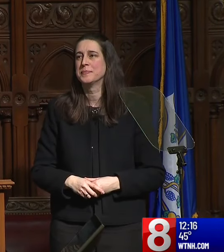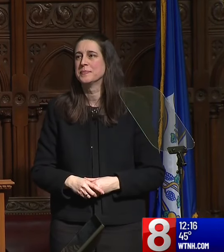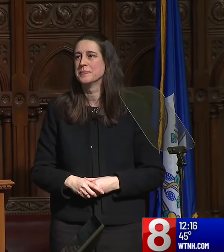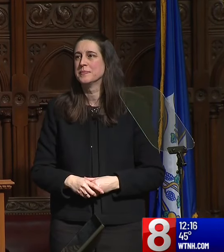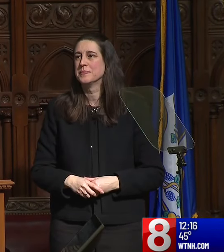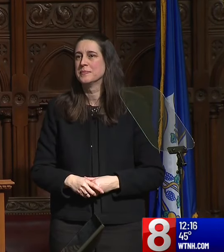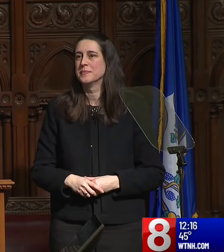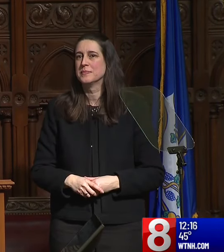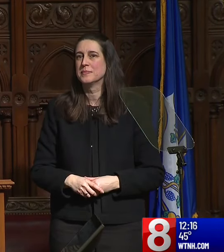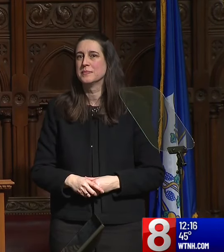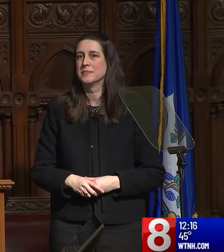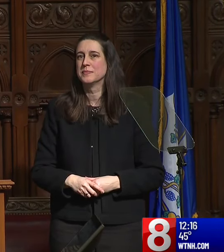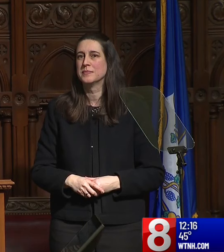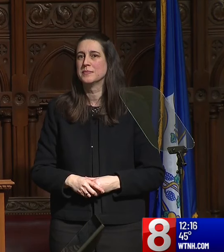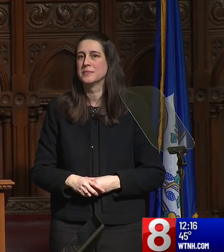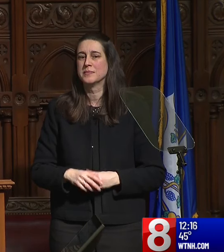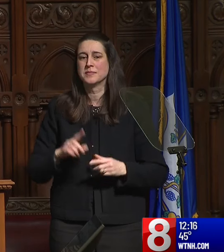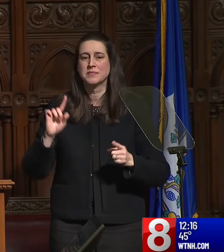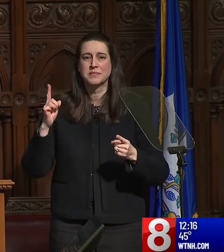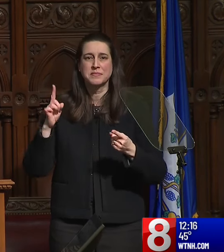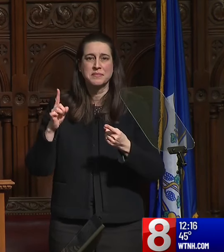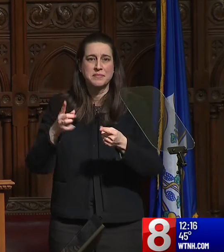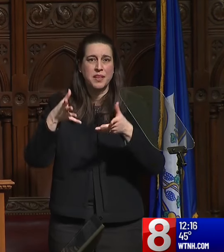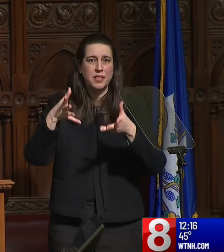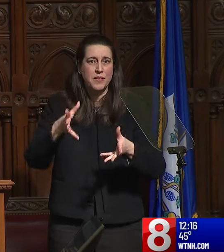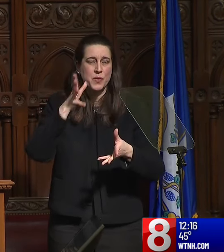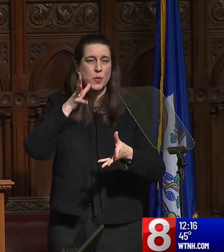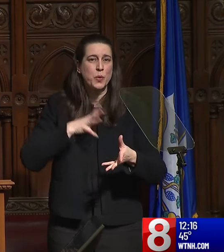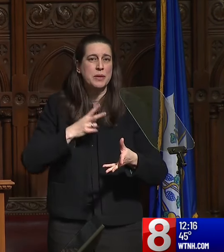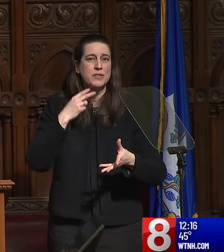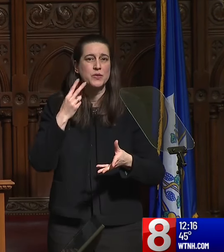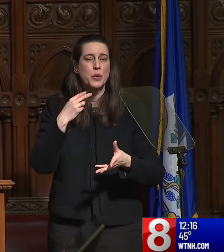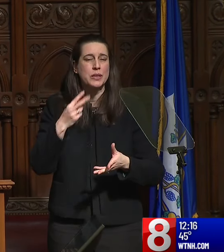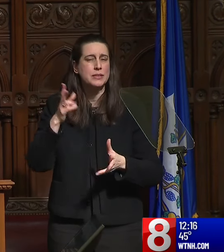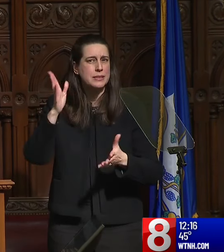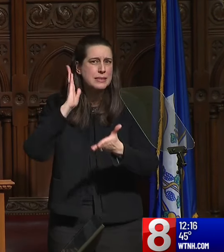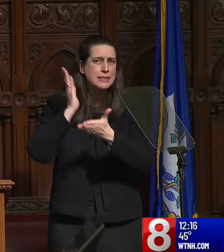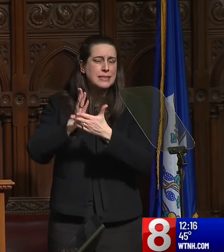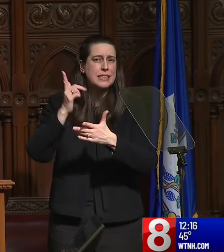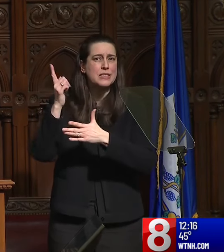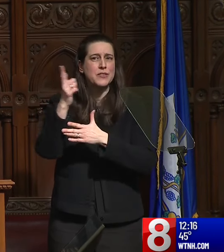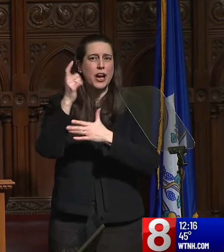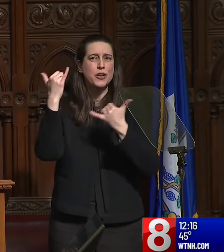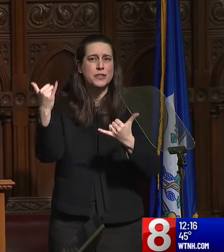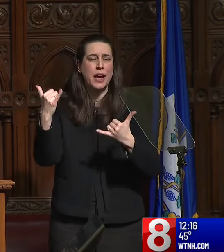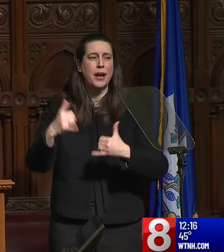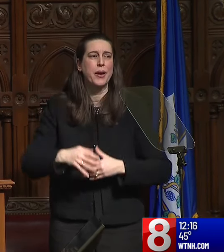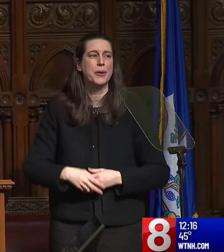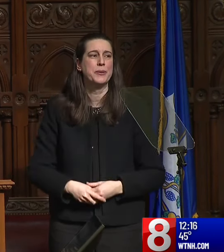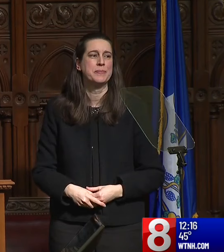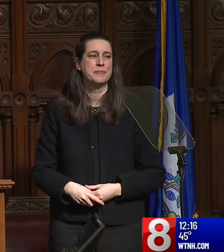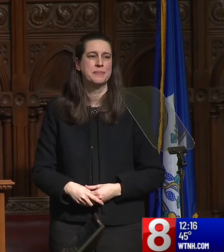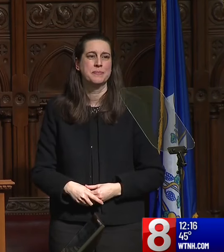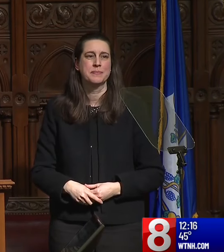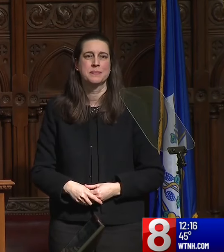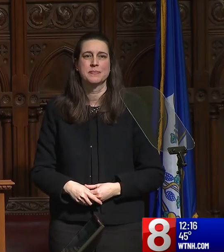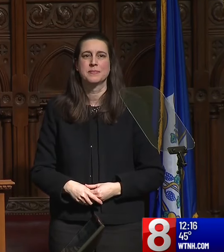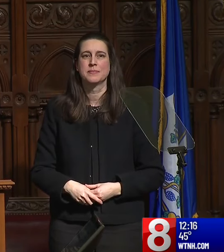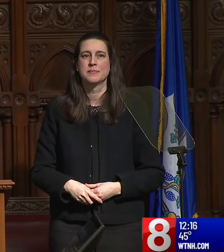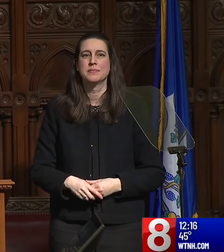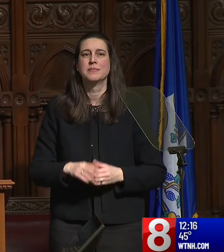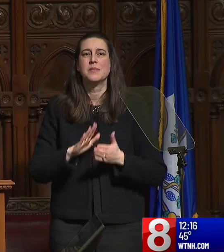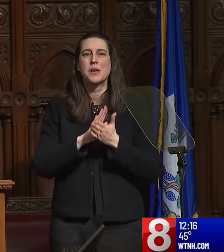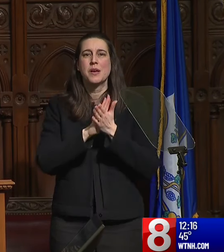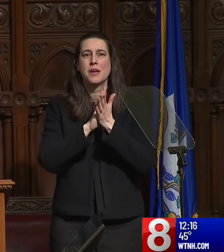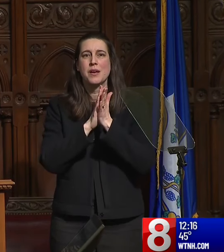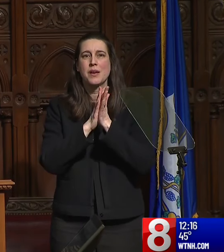and waiting for things to clear for the governor to come back and have his say. He was